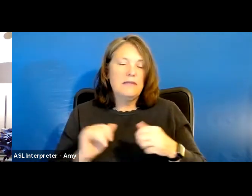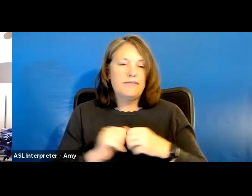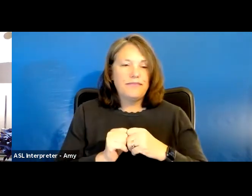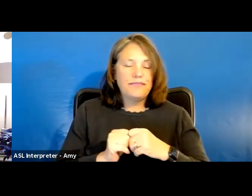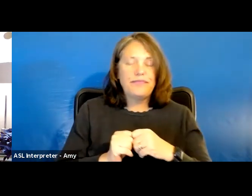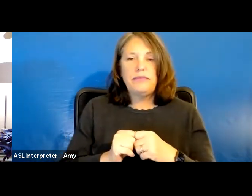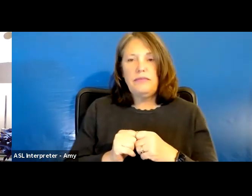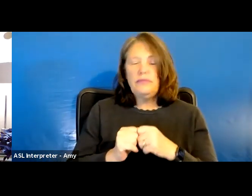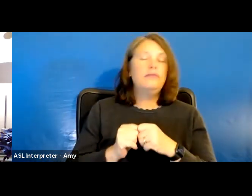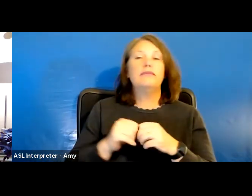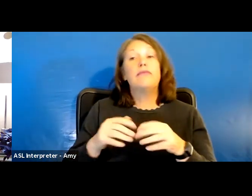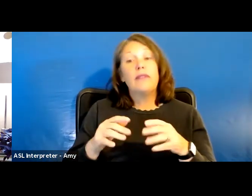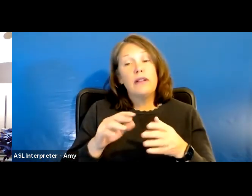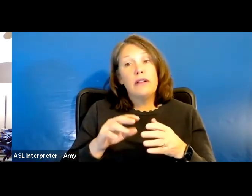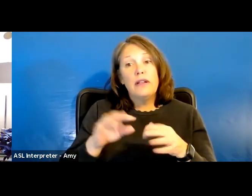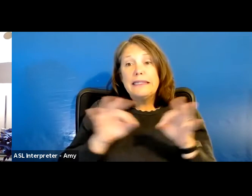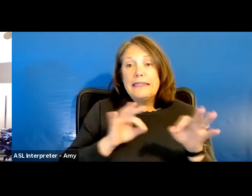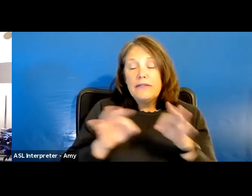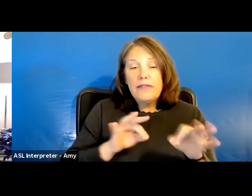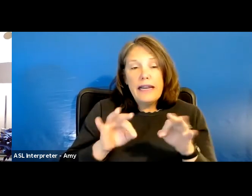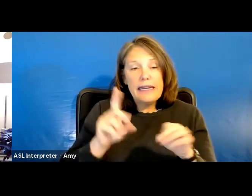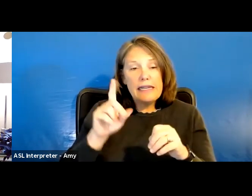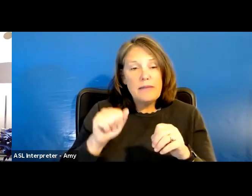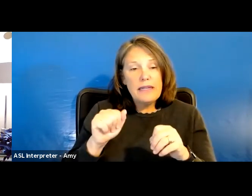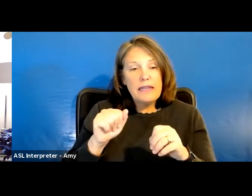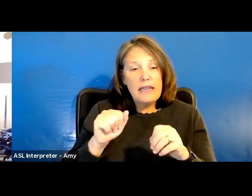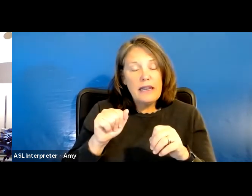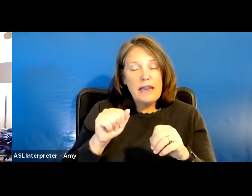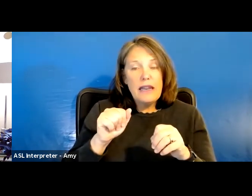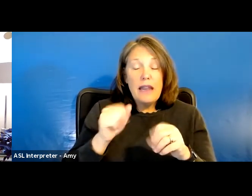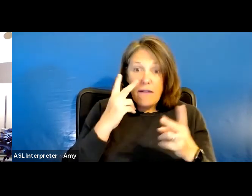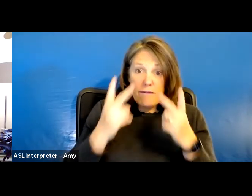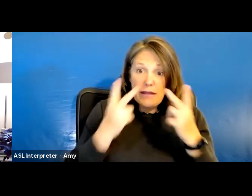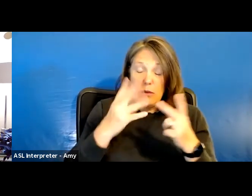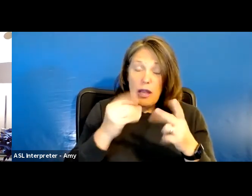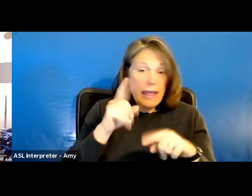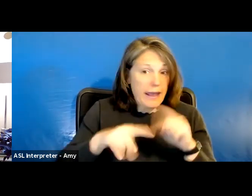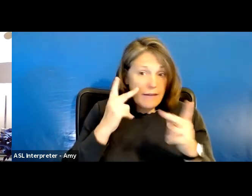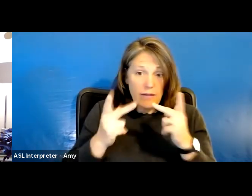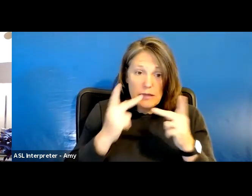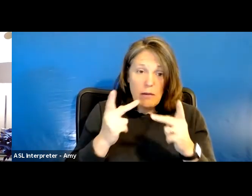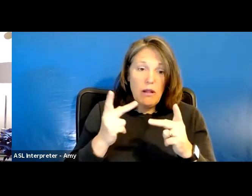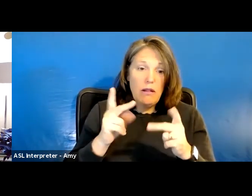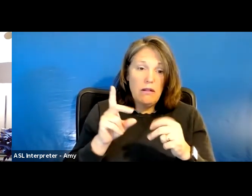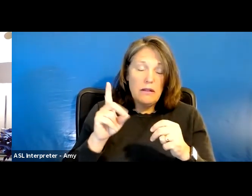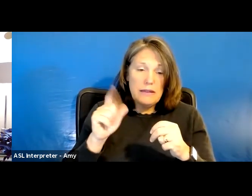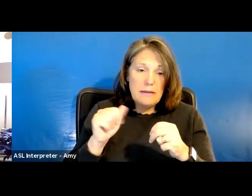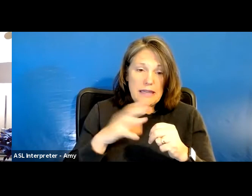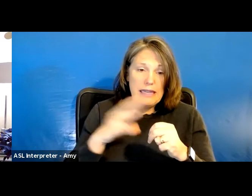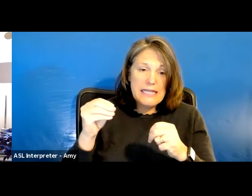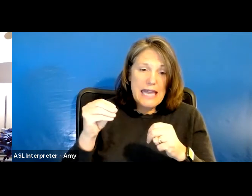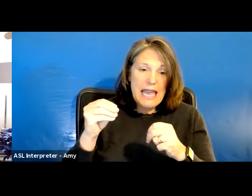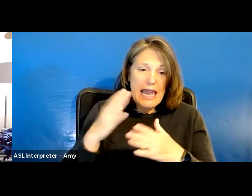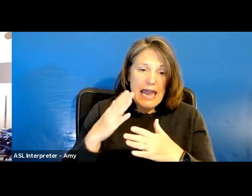defining disability, visible and invisible disabilities, and the hands activity. So you can click on those